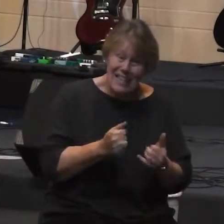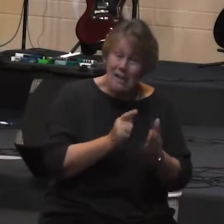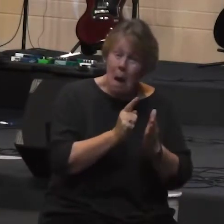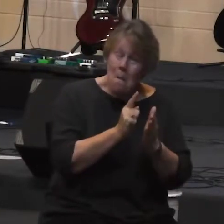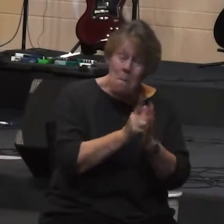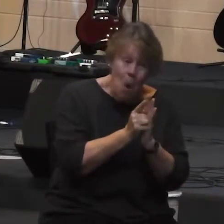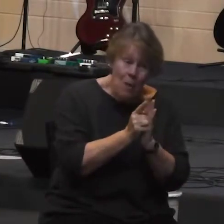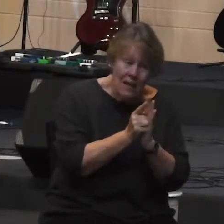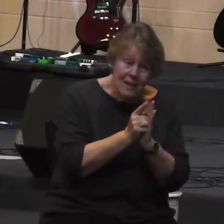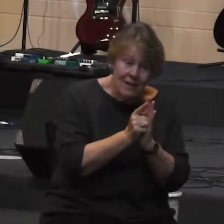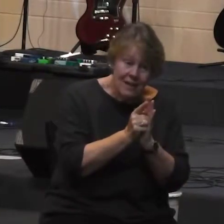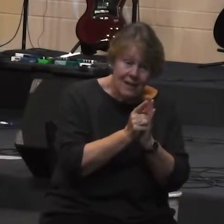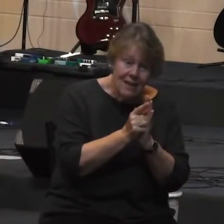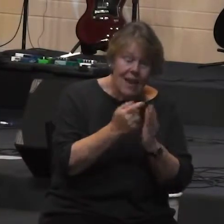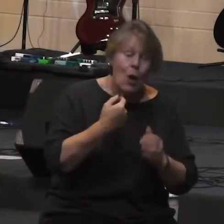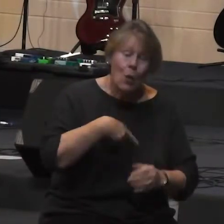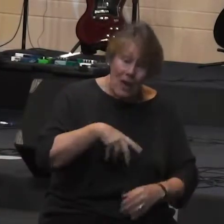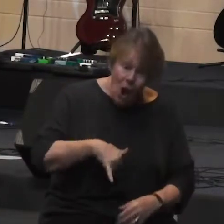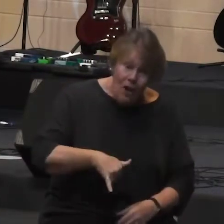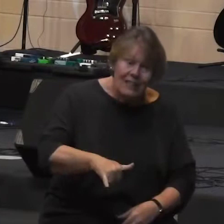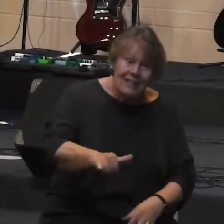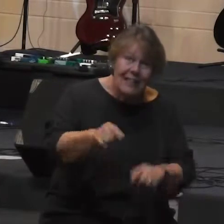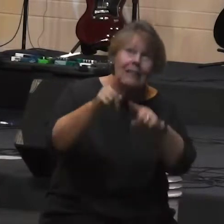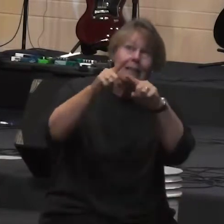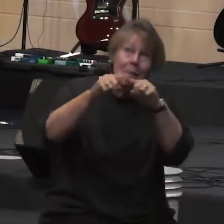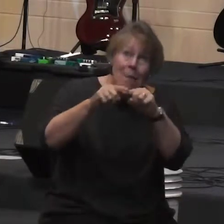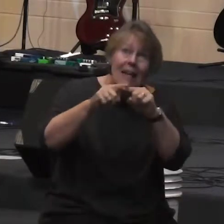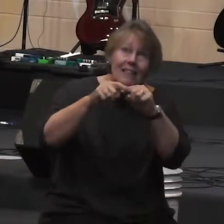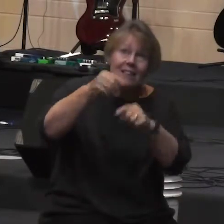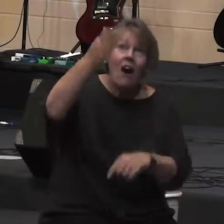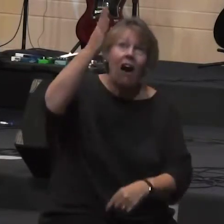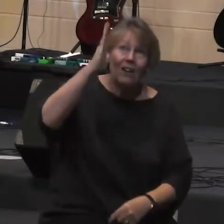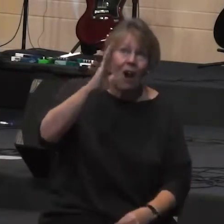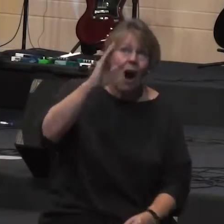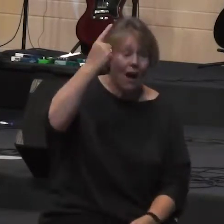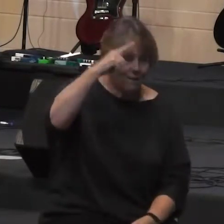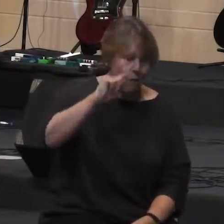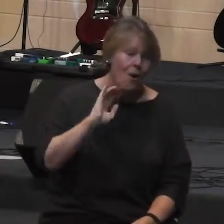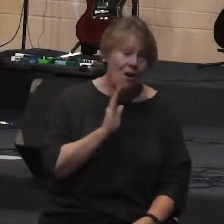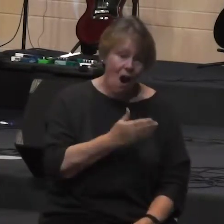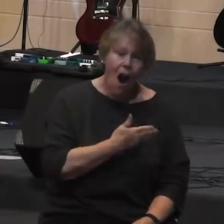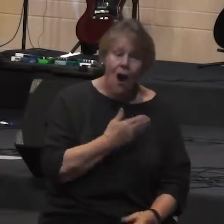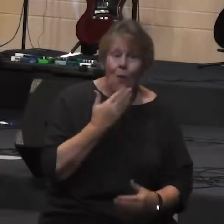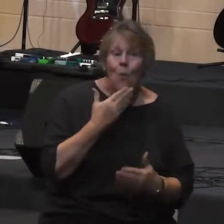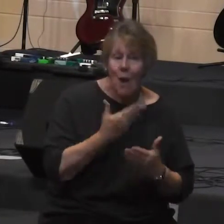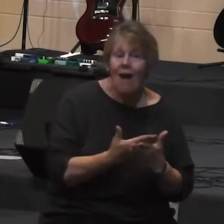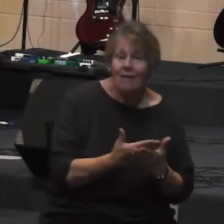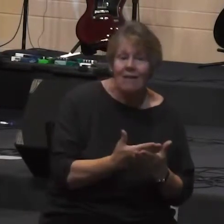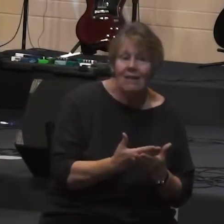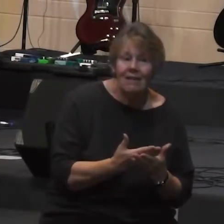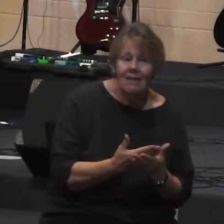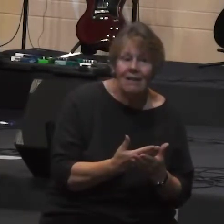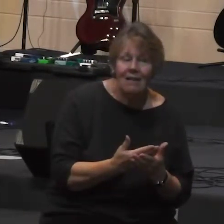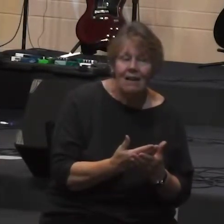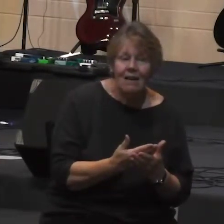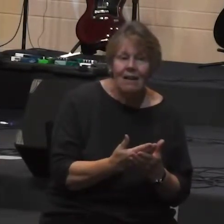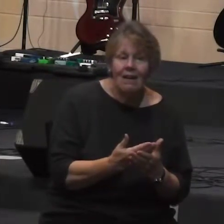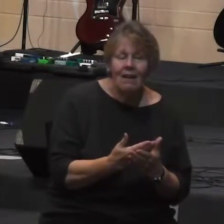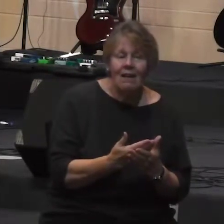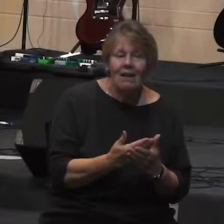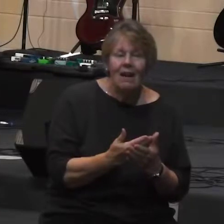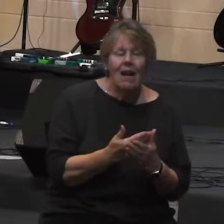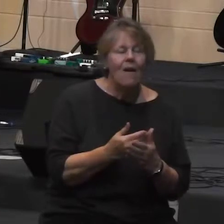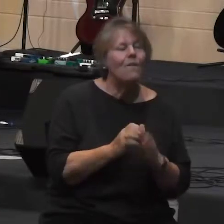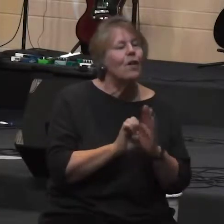on God for our well-being case in point to what degree are you